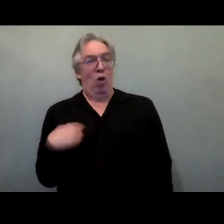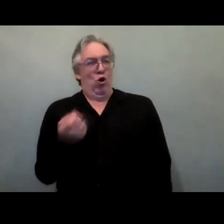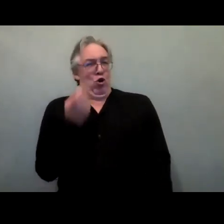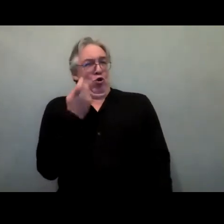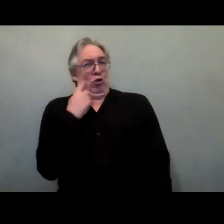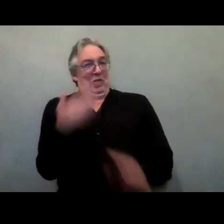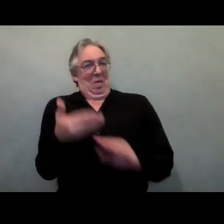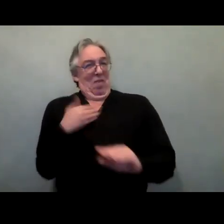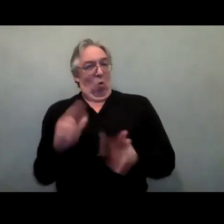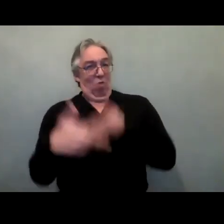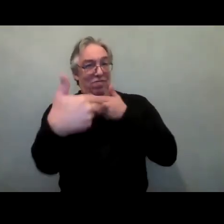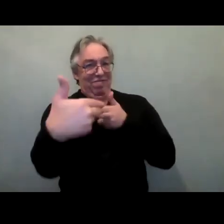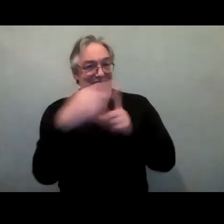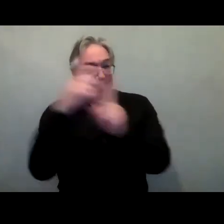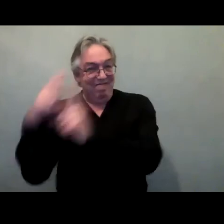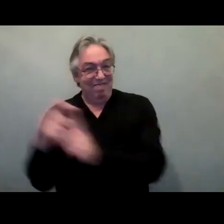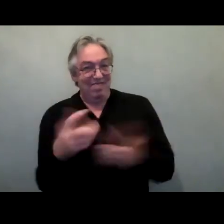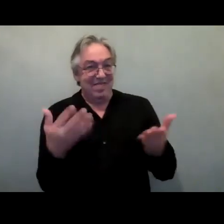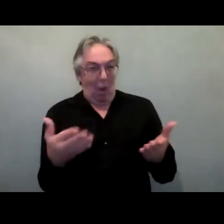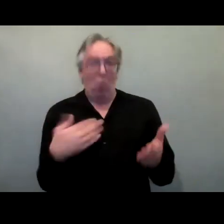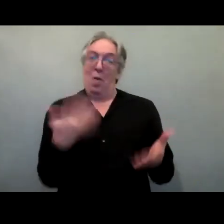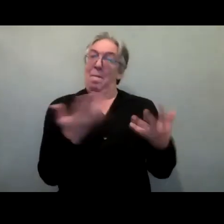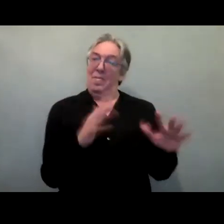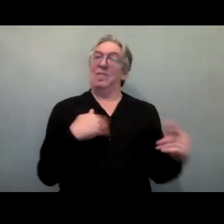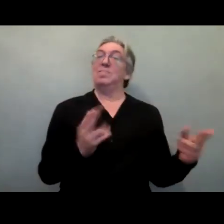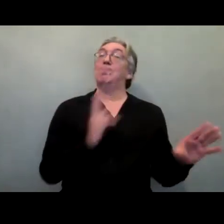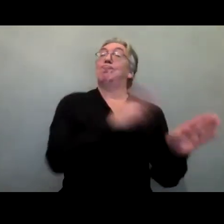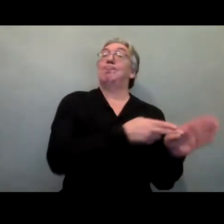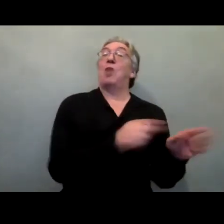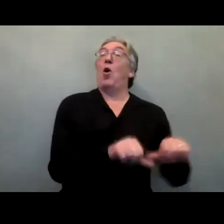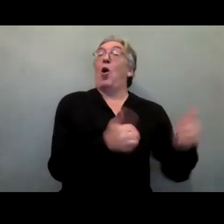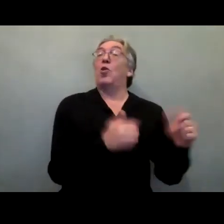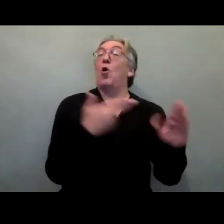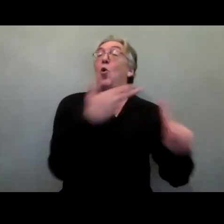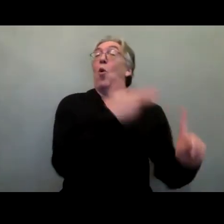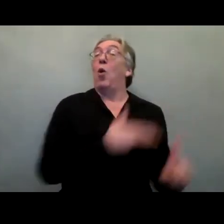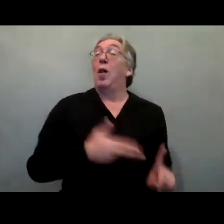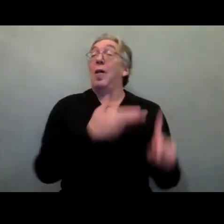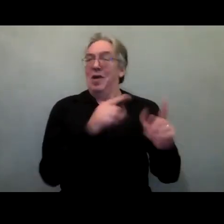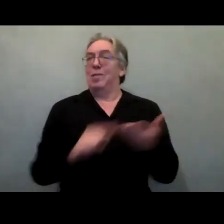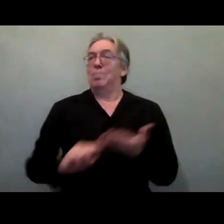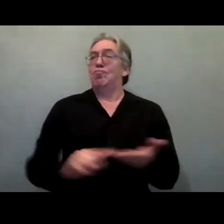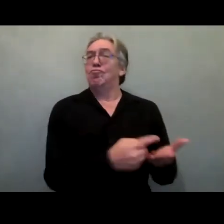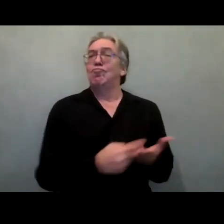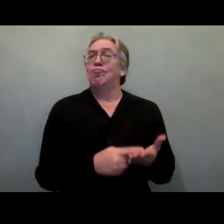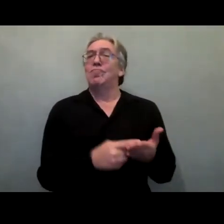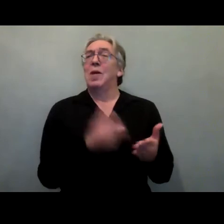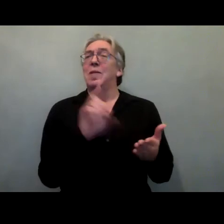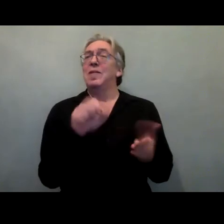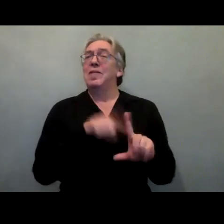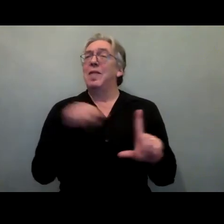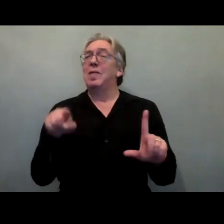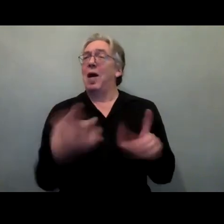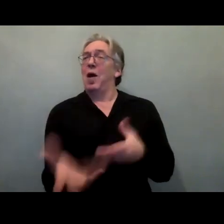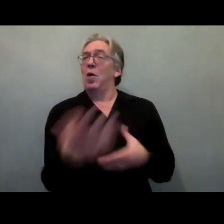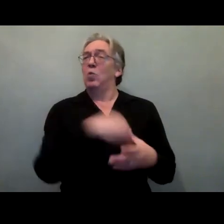being done by the department to collect and analyse disability inclusive data. And so thanks very much for that. I'm now going to